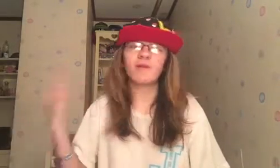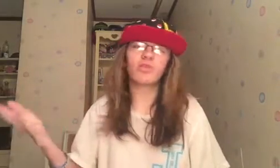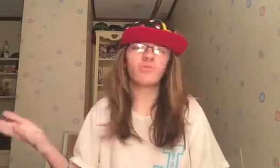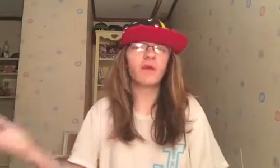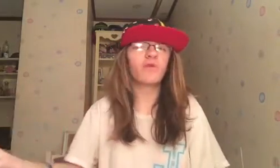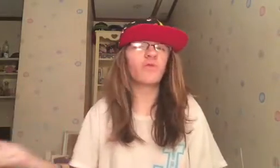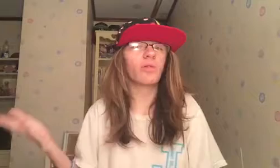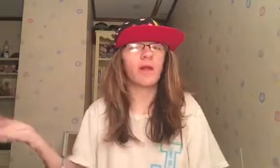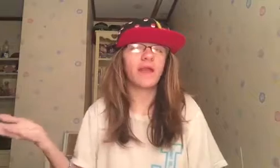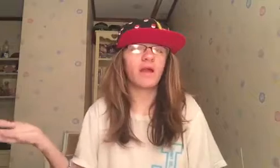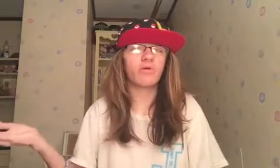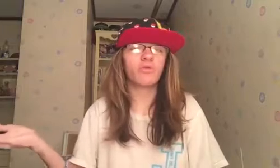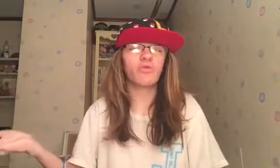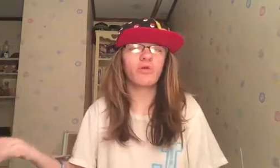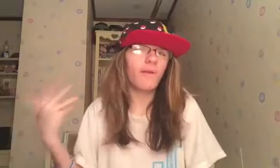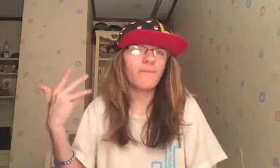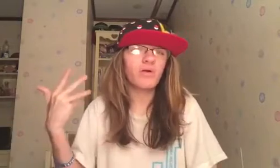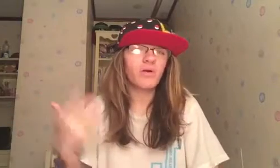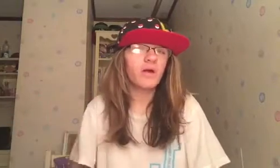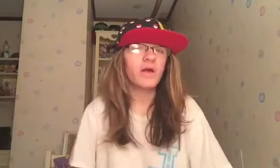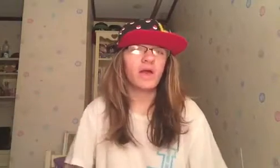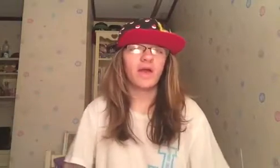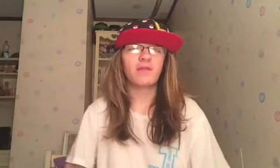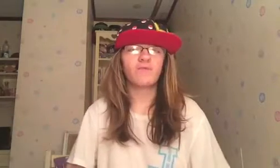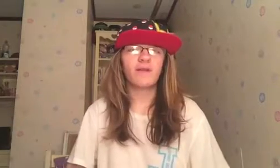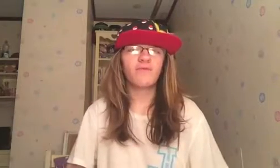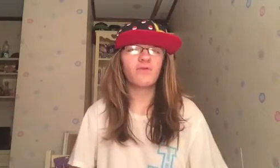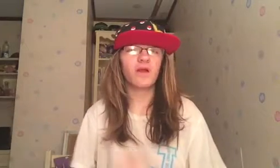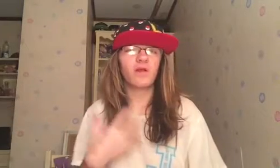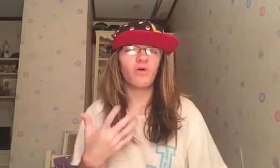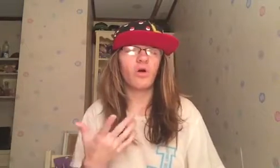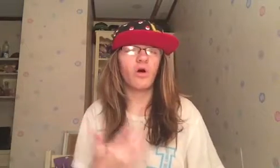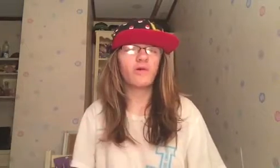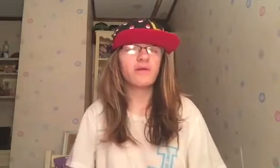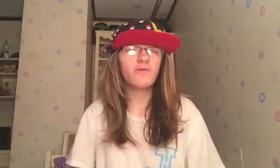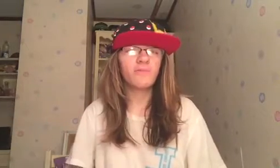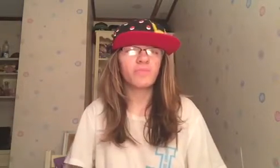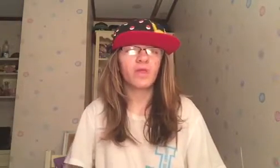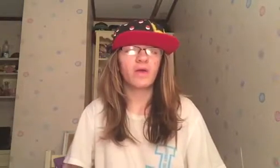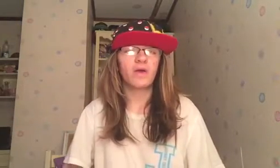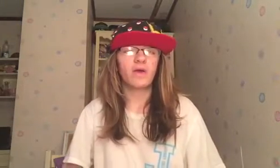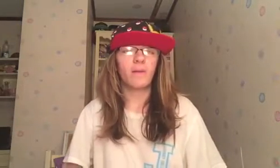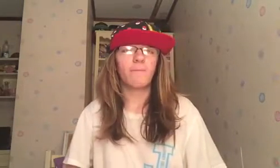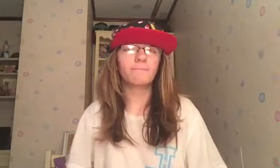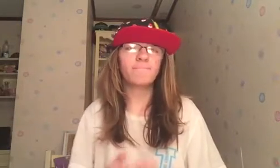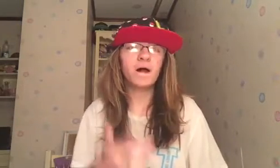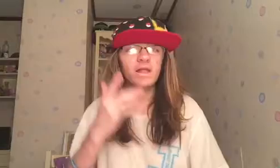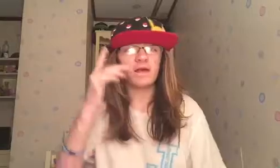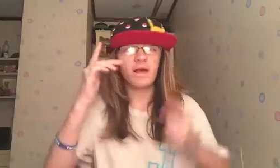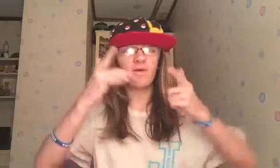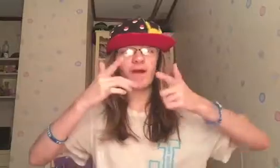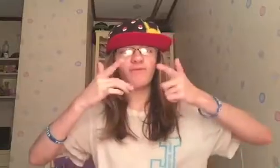message me on Google. Hang out to their number. And, whatever. And, I'll call you. But, however,